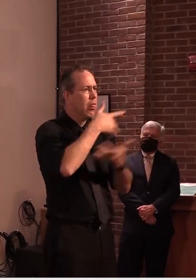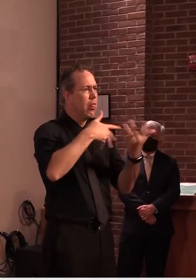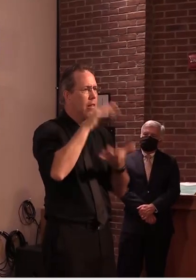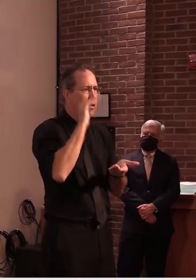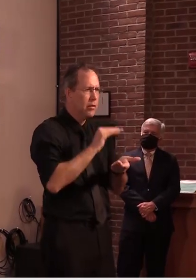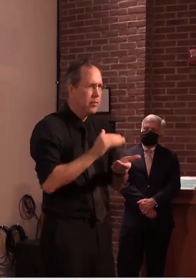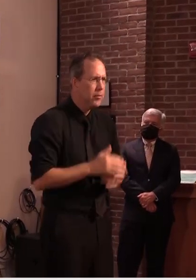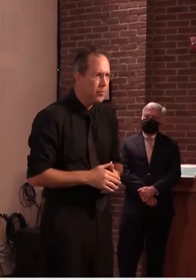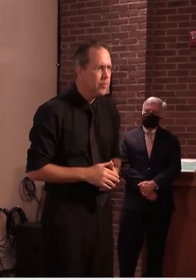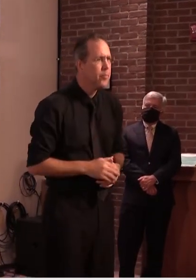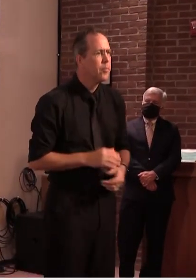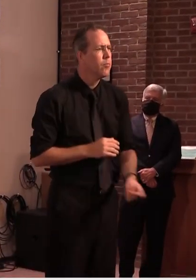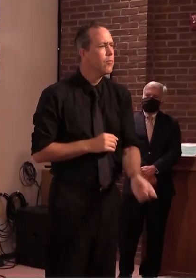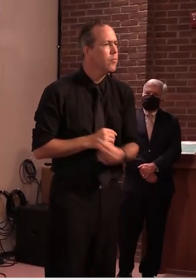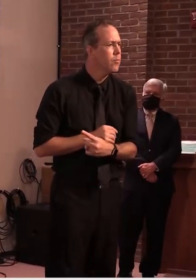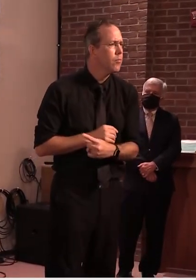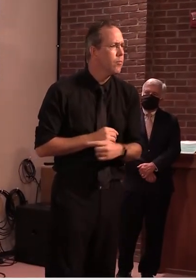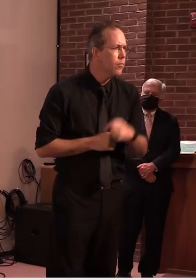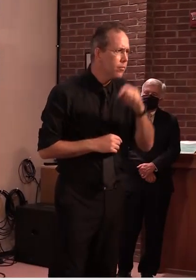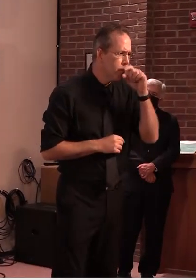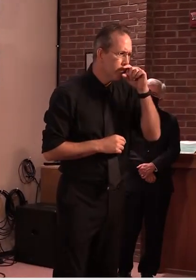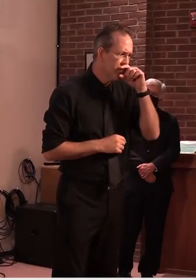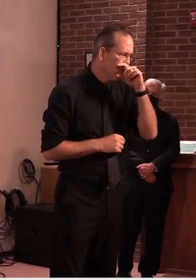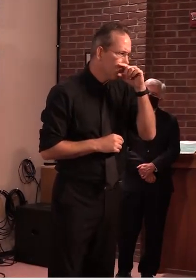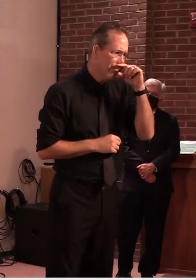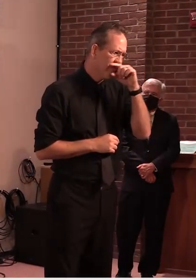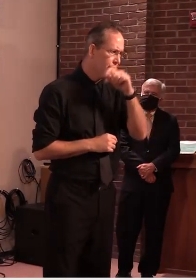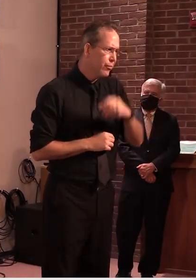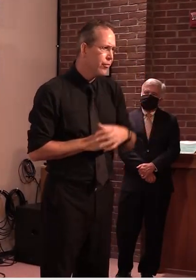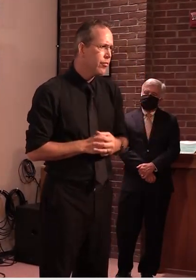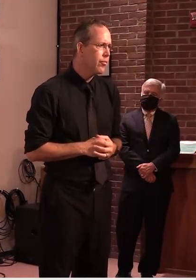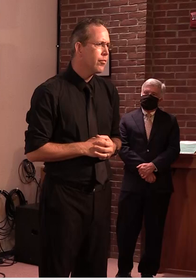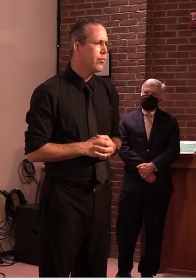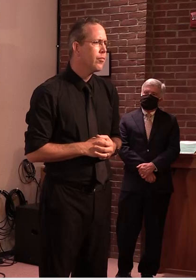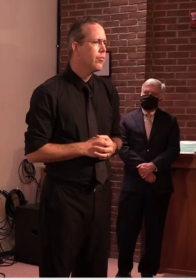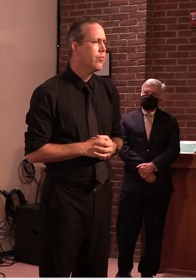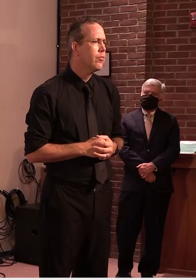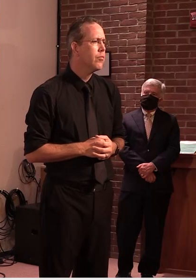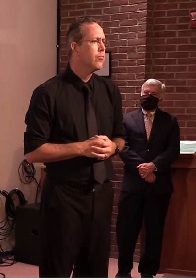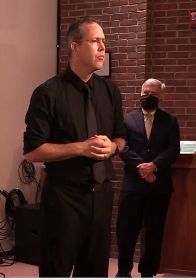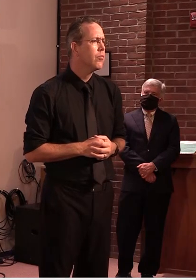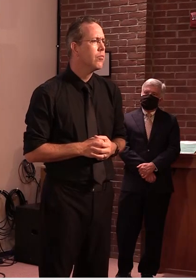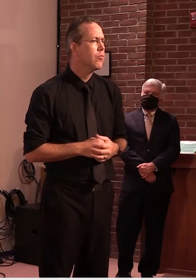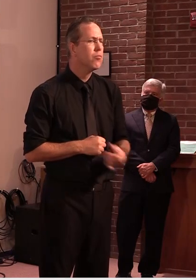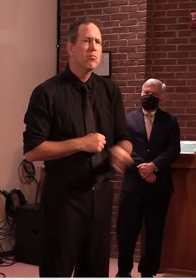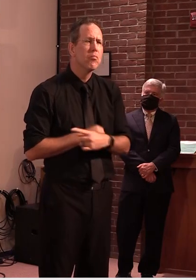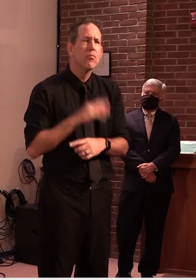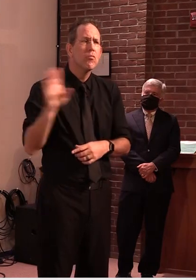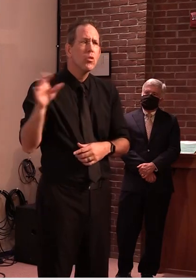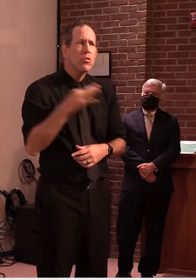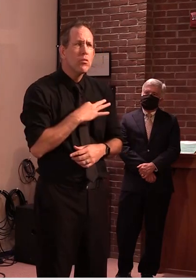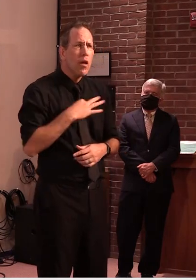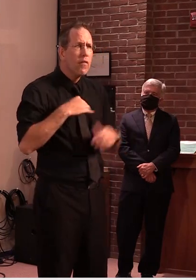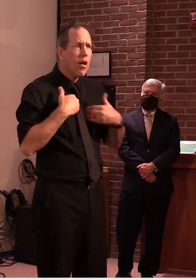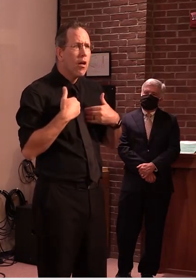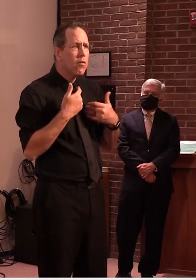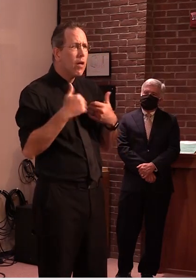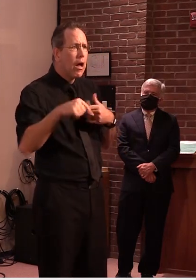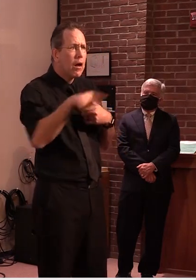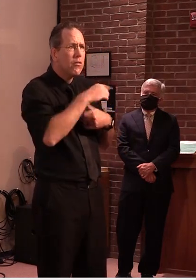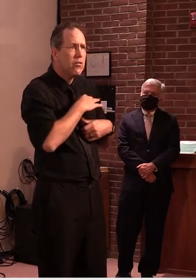tested positive on your staff to your knowledge uh not coming to work for a while or yeah not not to my knowledge no